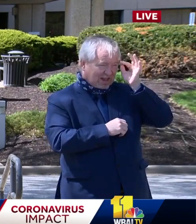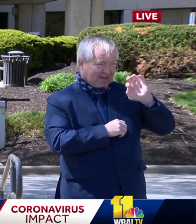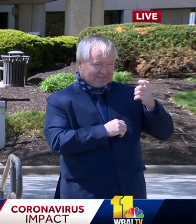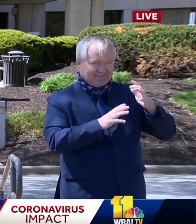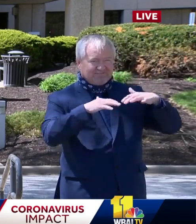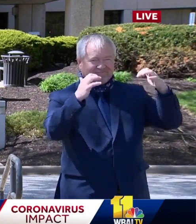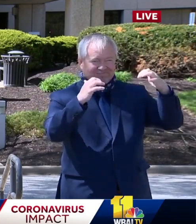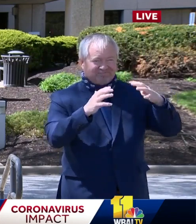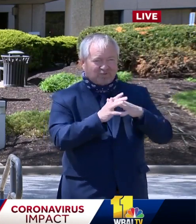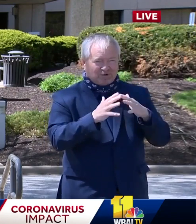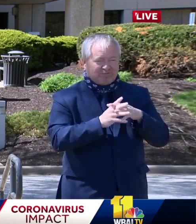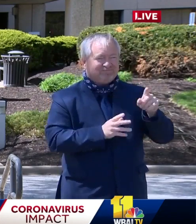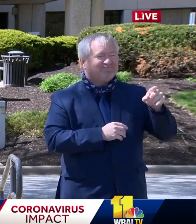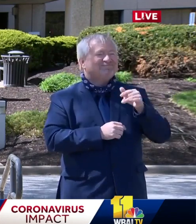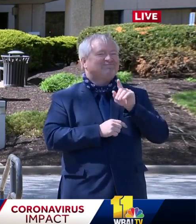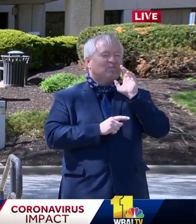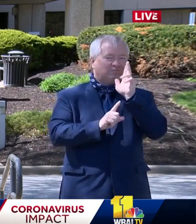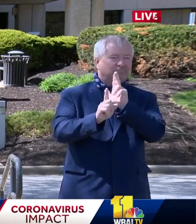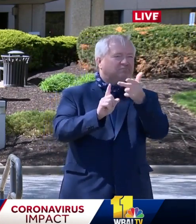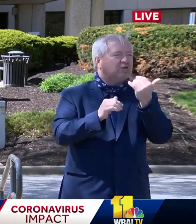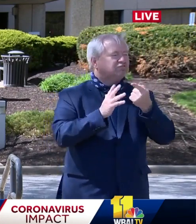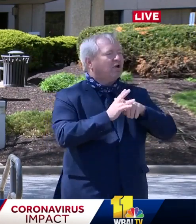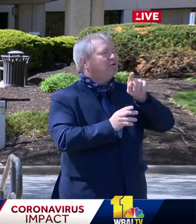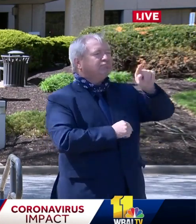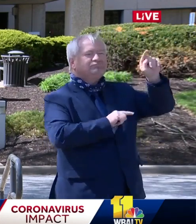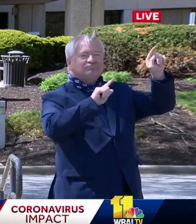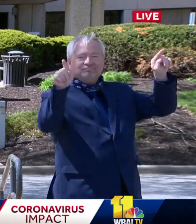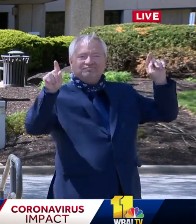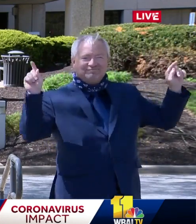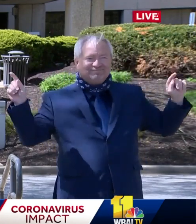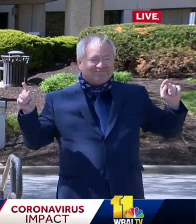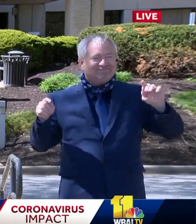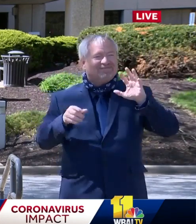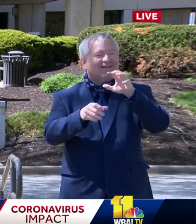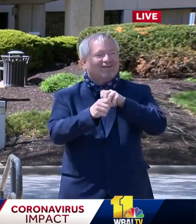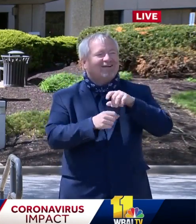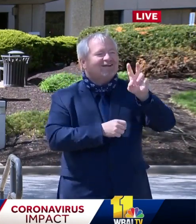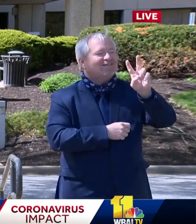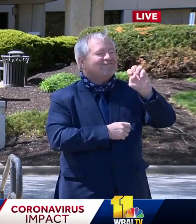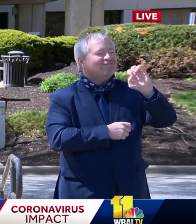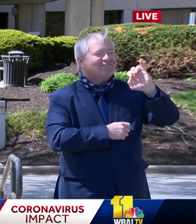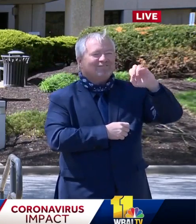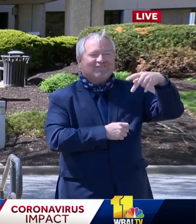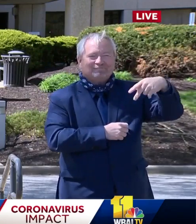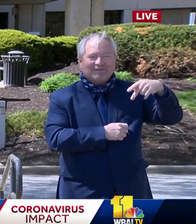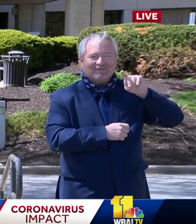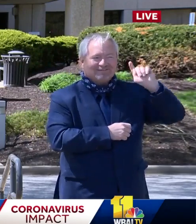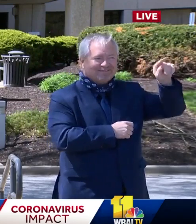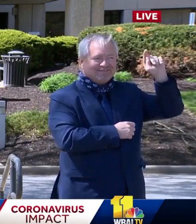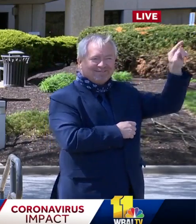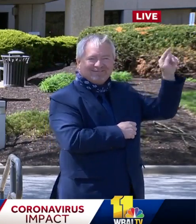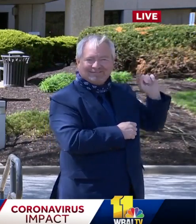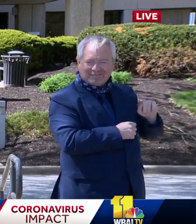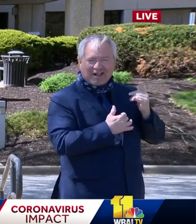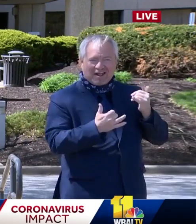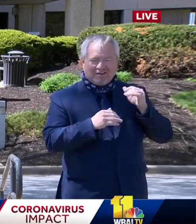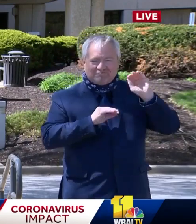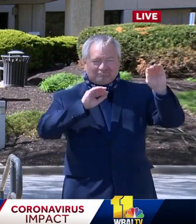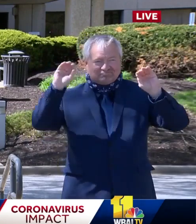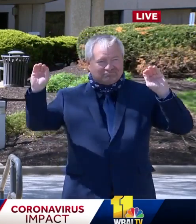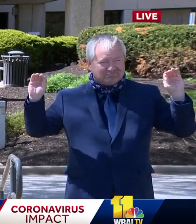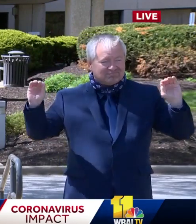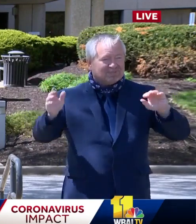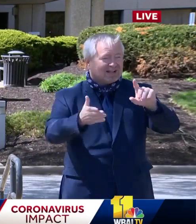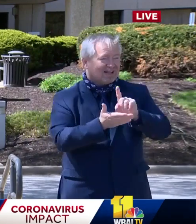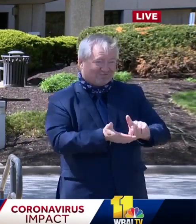all across the state, including at our VEEP stations. Last week, we secured 40,000 additional